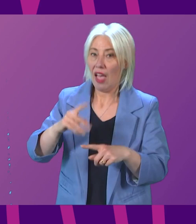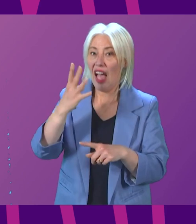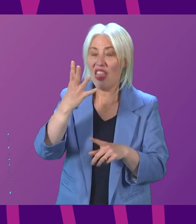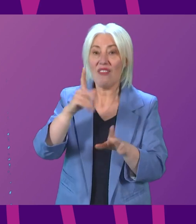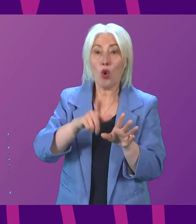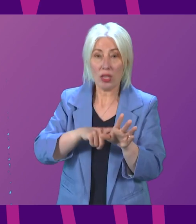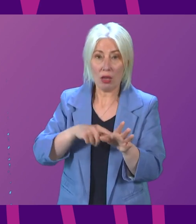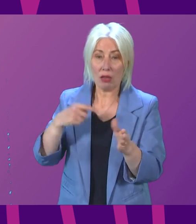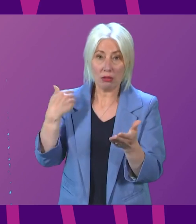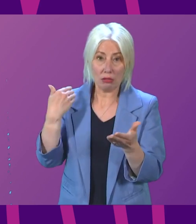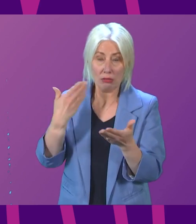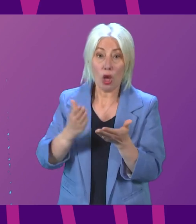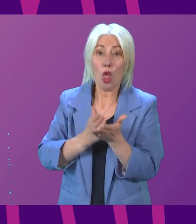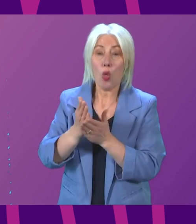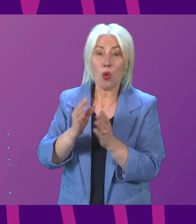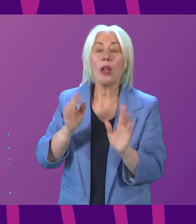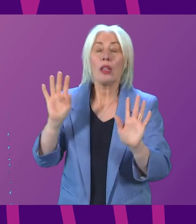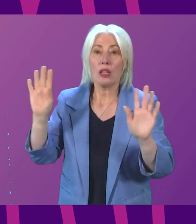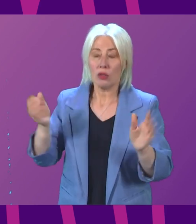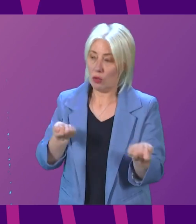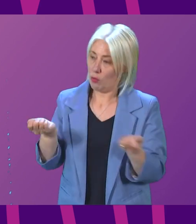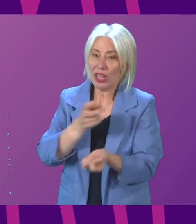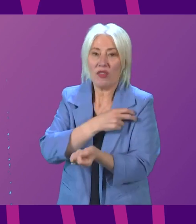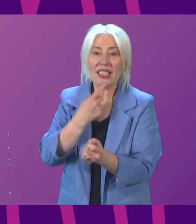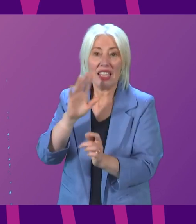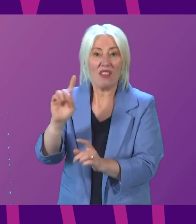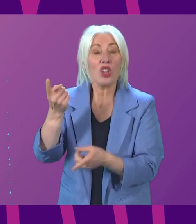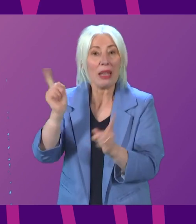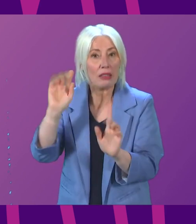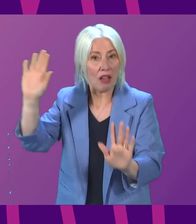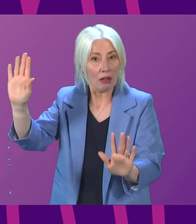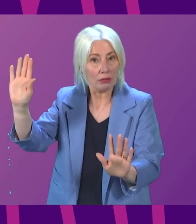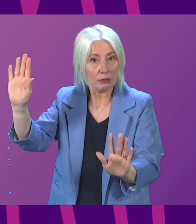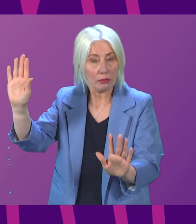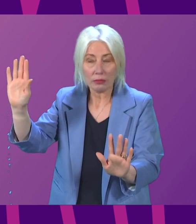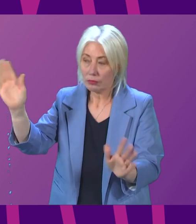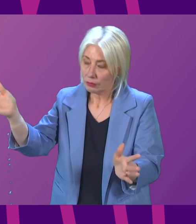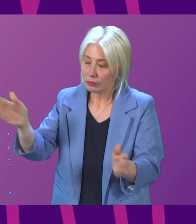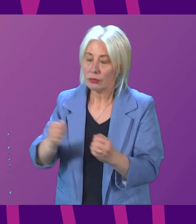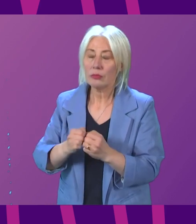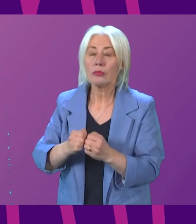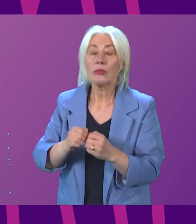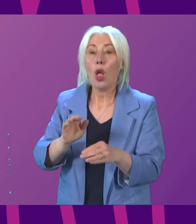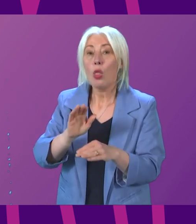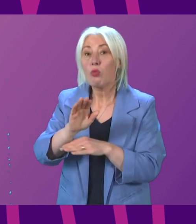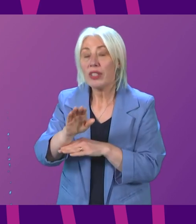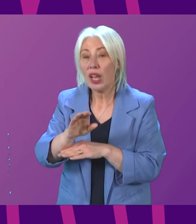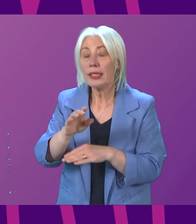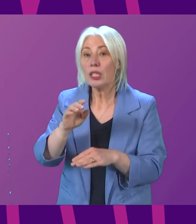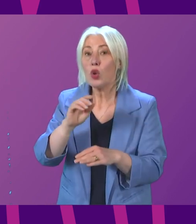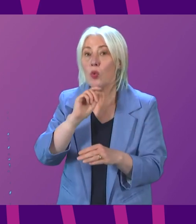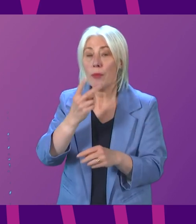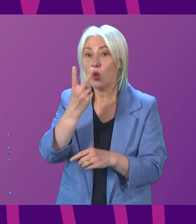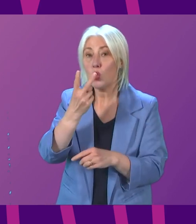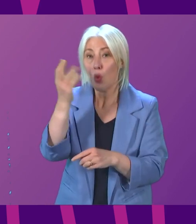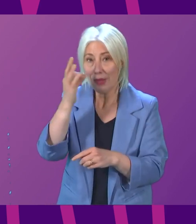years of the spending review, it's projected to grow in real terms by